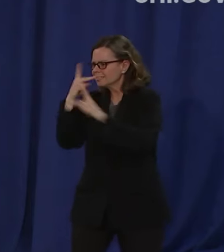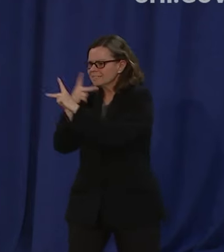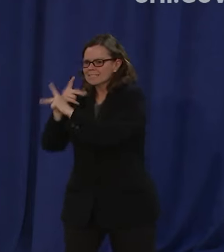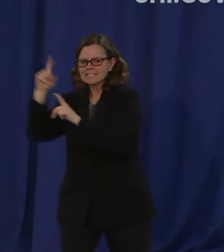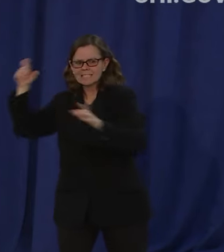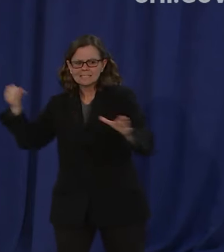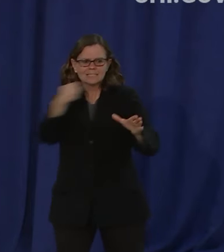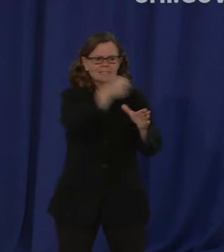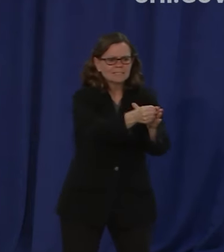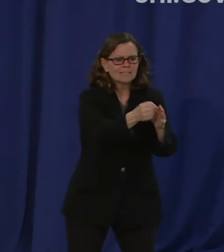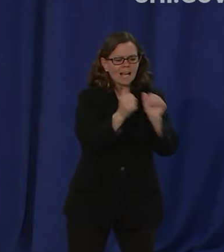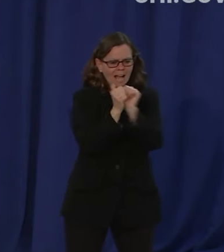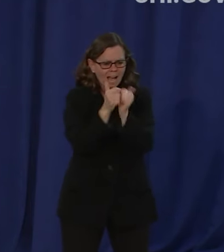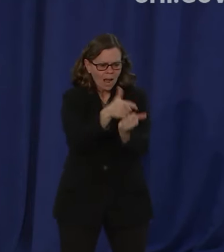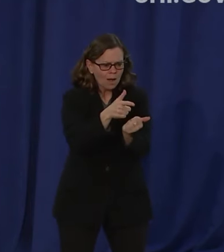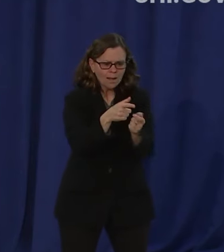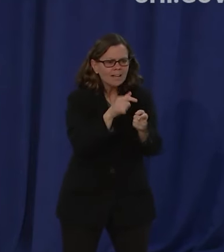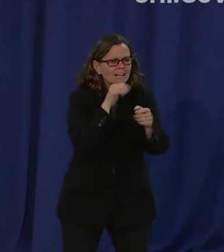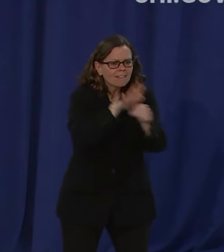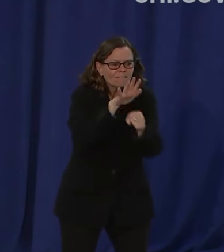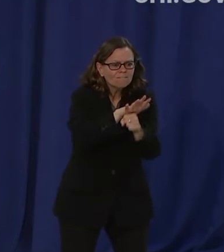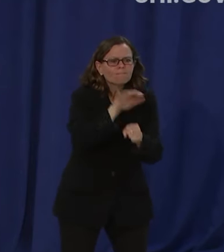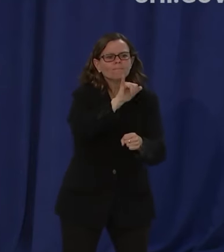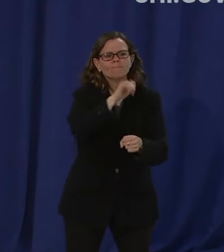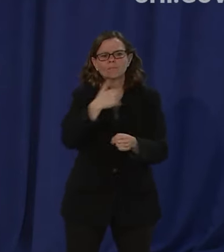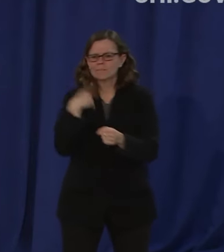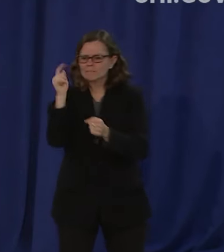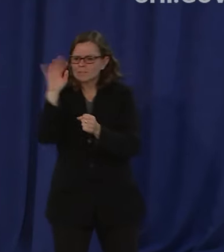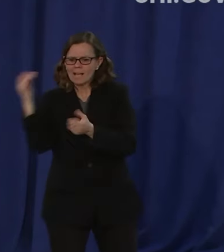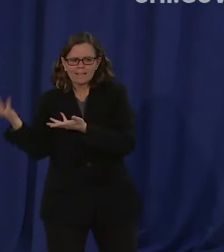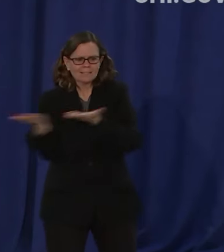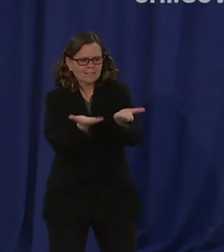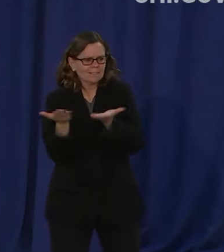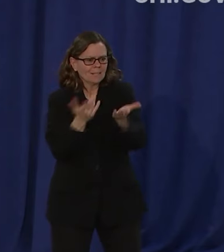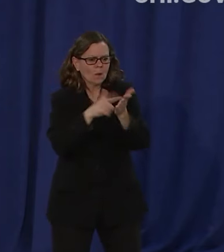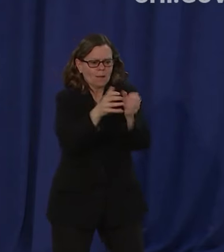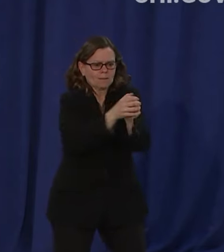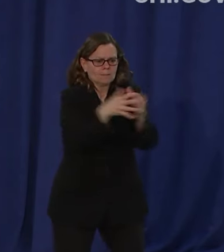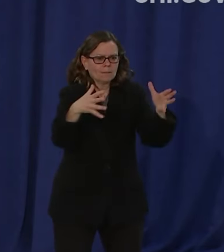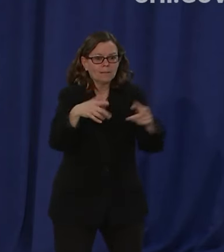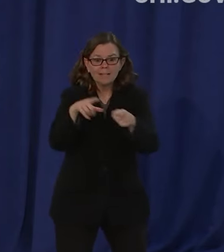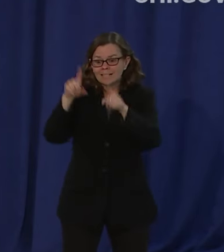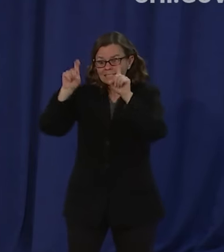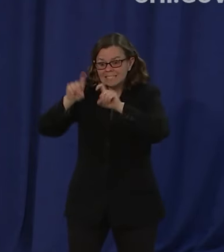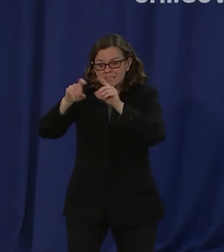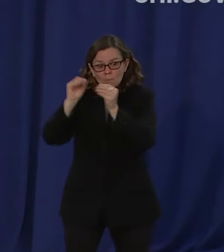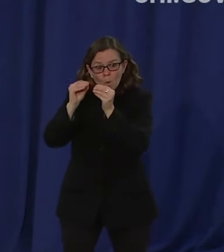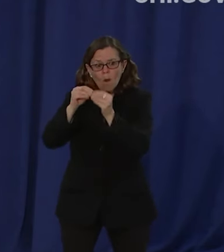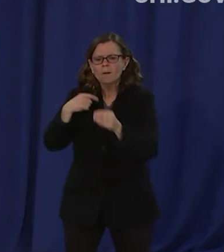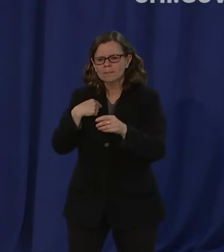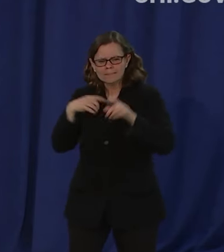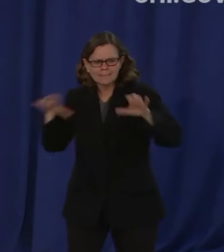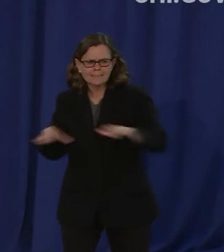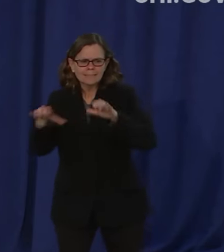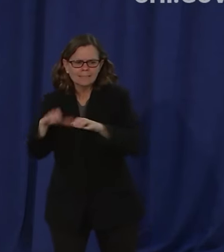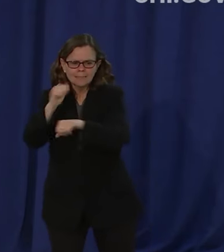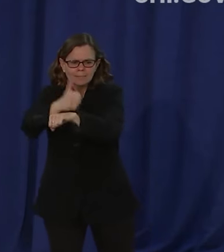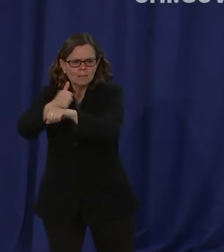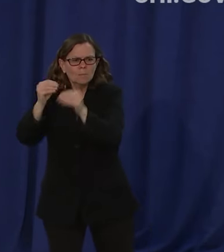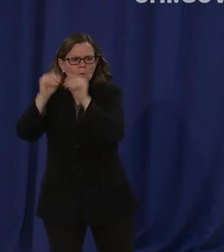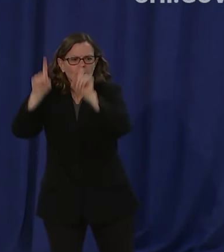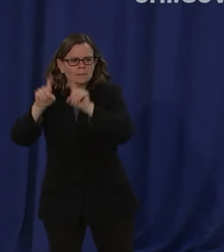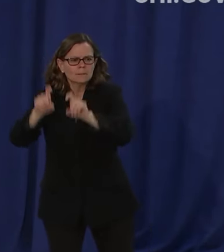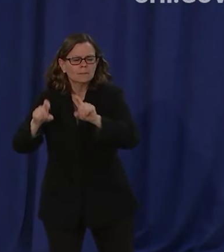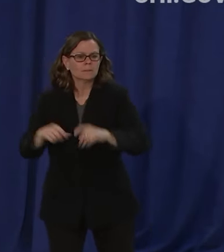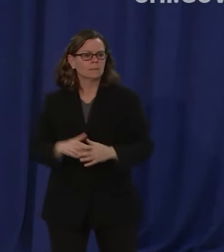testing that's available in the city and if you look at where we started to where we are now we've increased the amount of testing exponentially